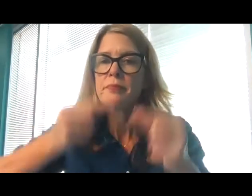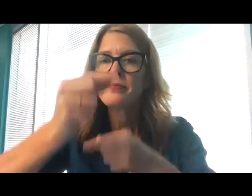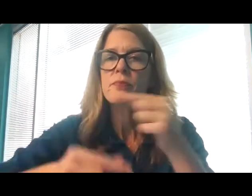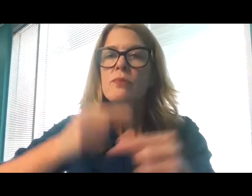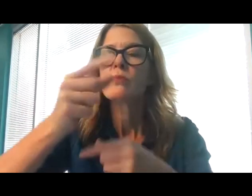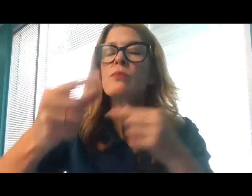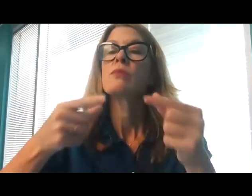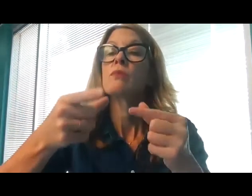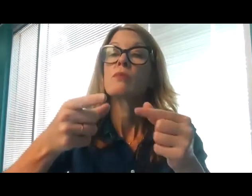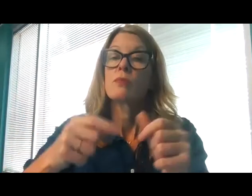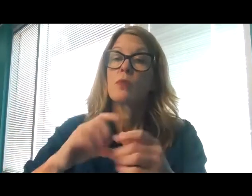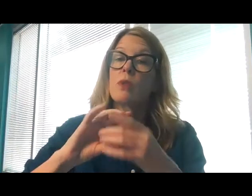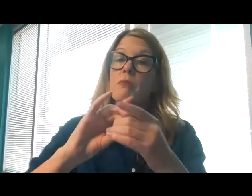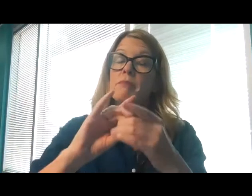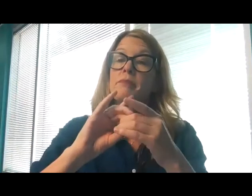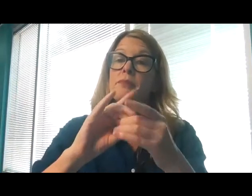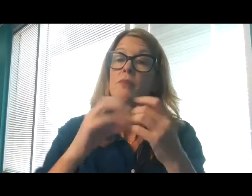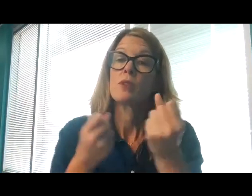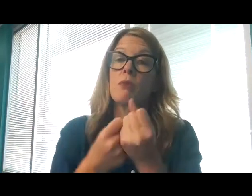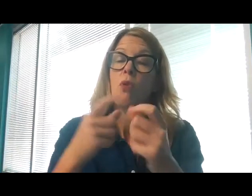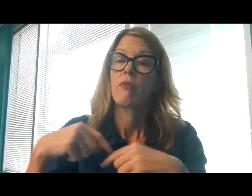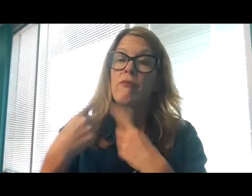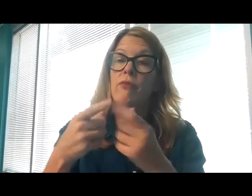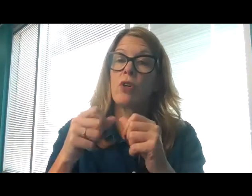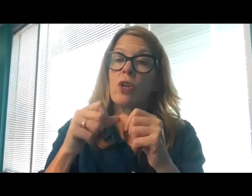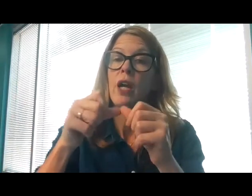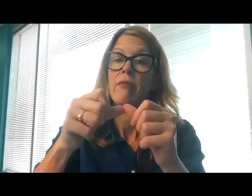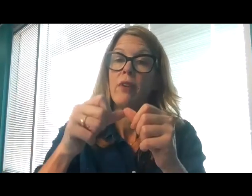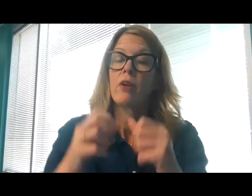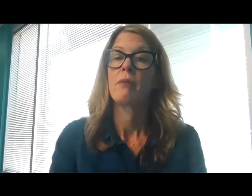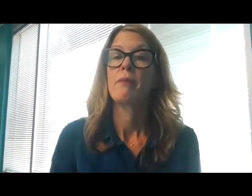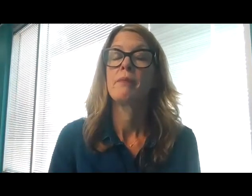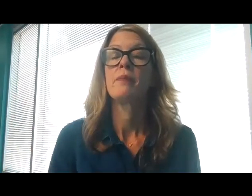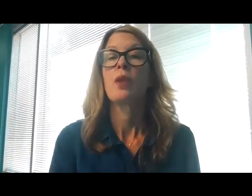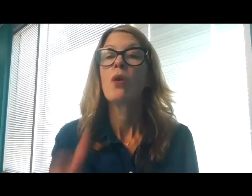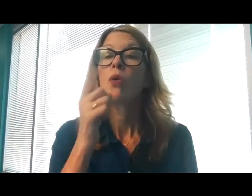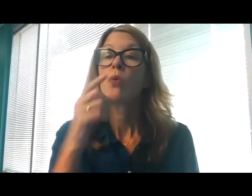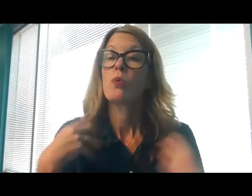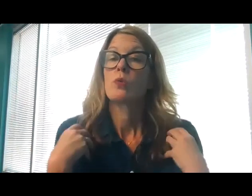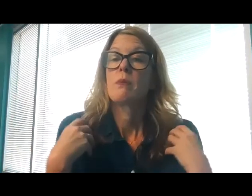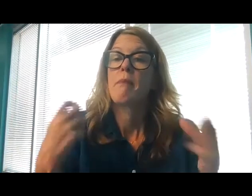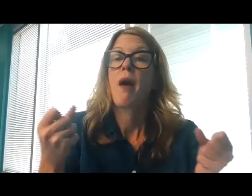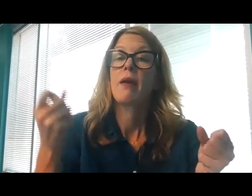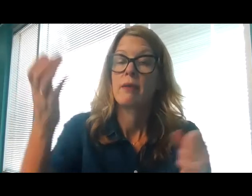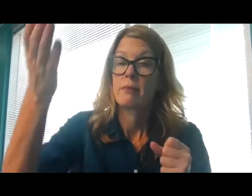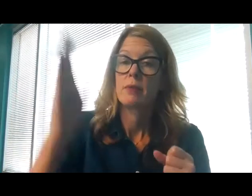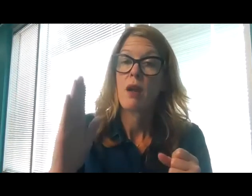He that is mighty hath magnified me, and